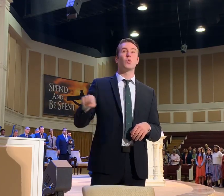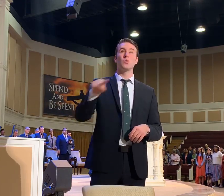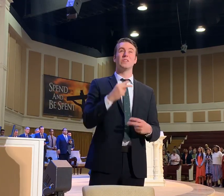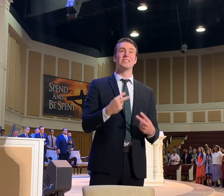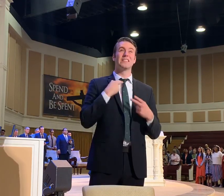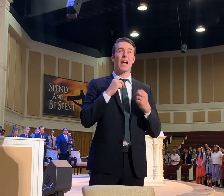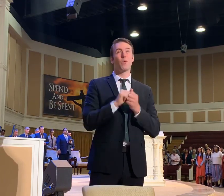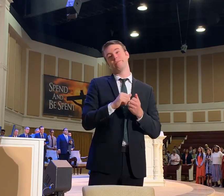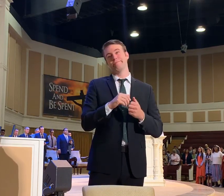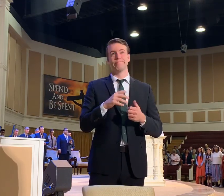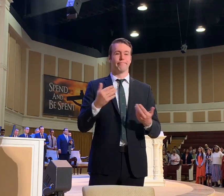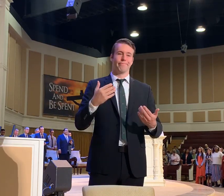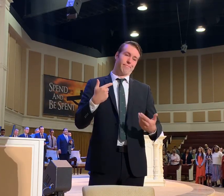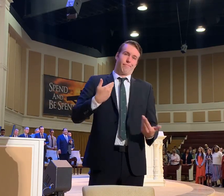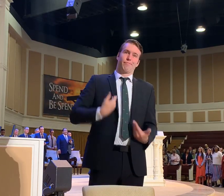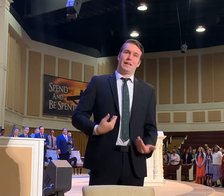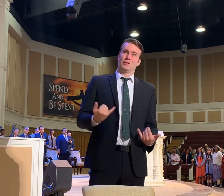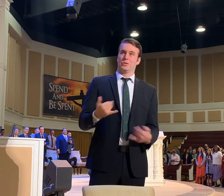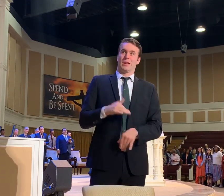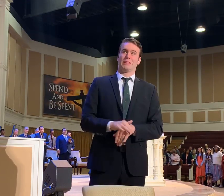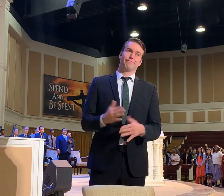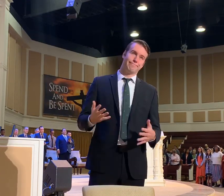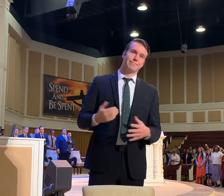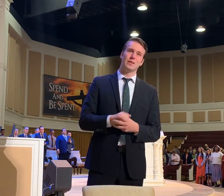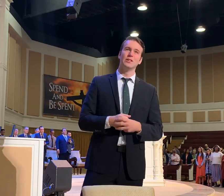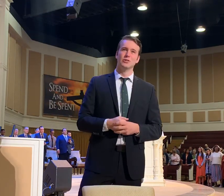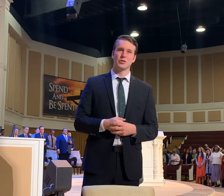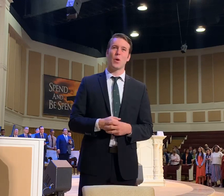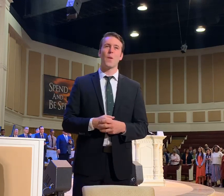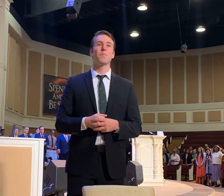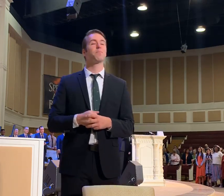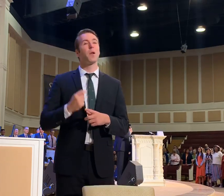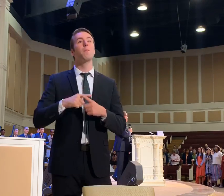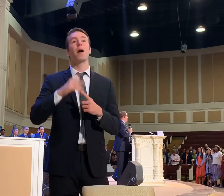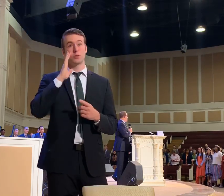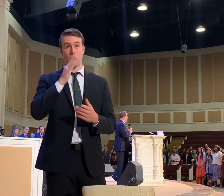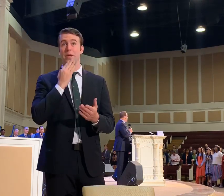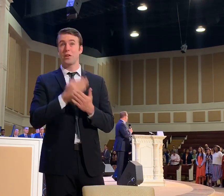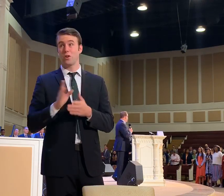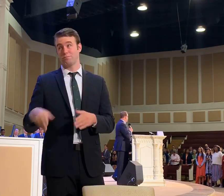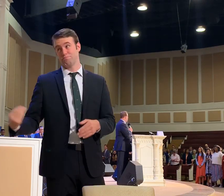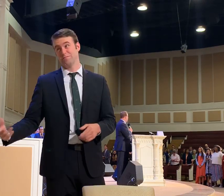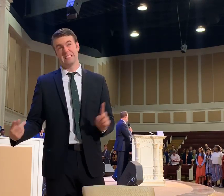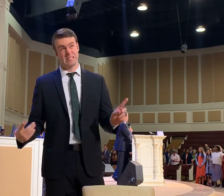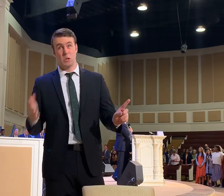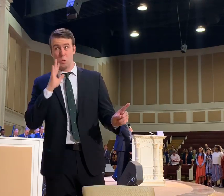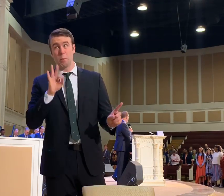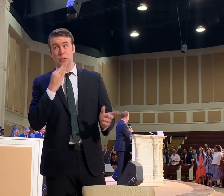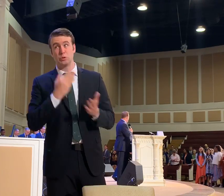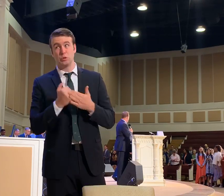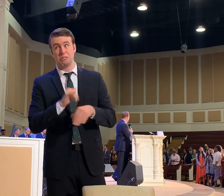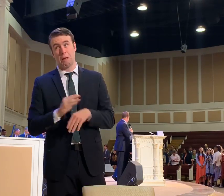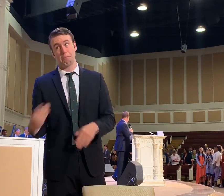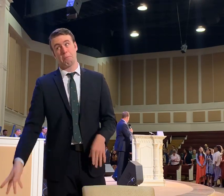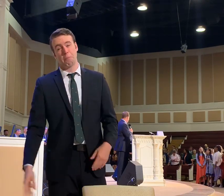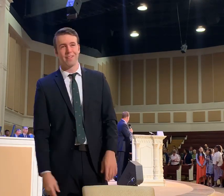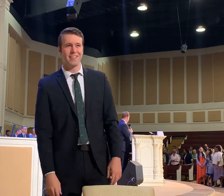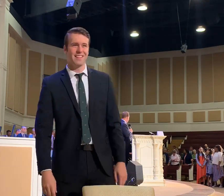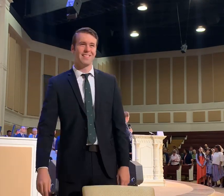with old me tonight. So, but it's going to be good. Look at somebody and say, he's going to preach good tonight.